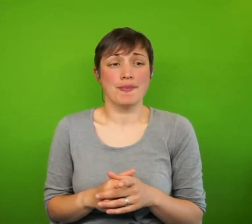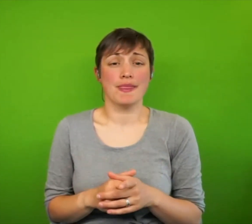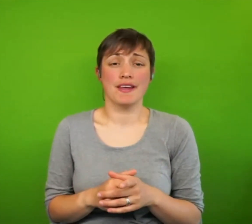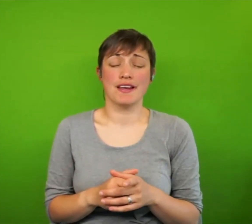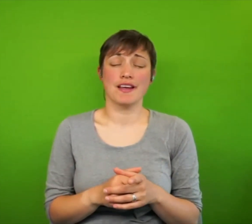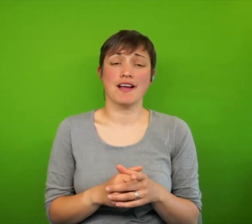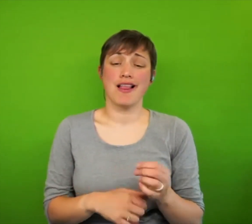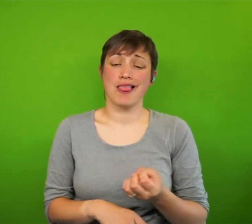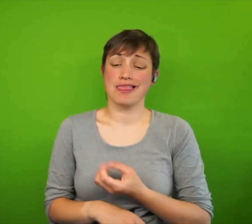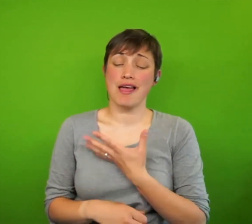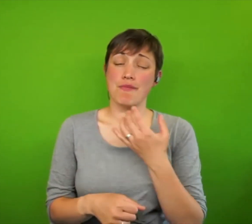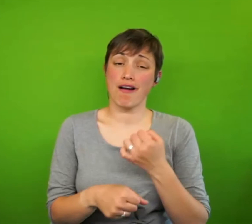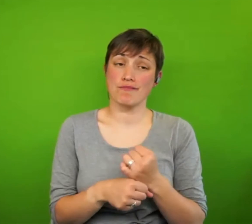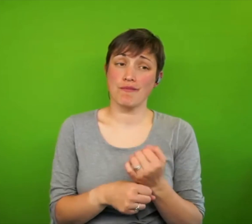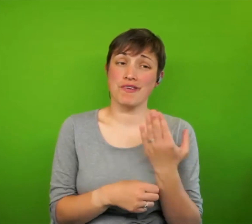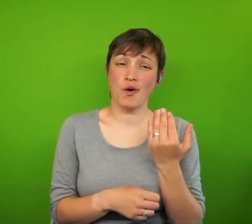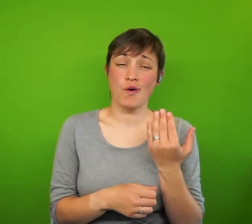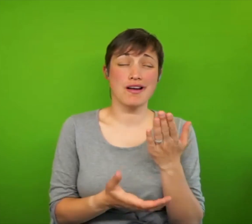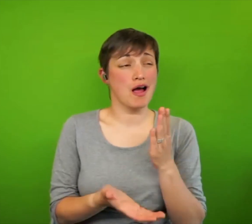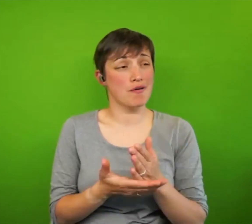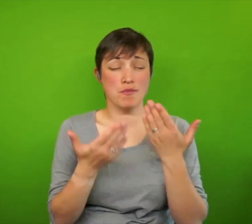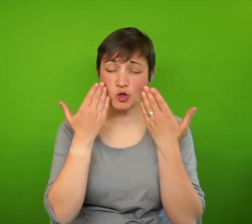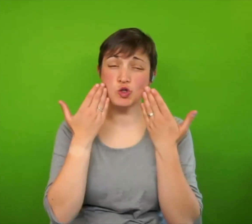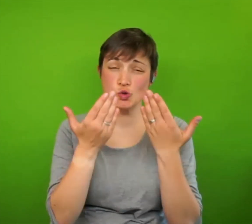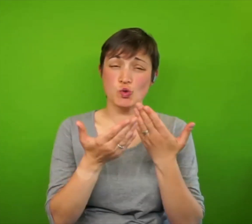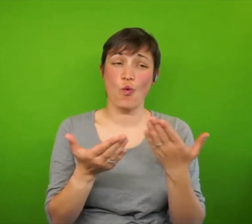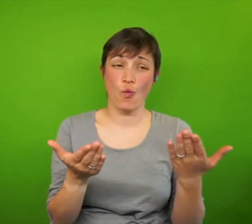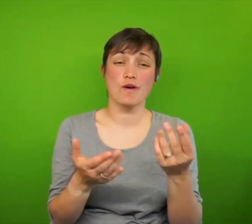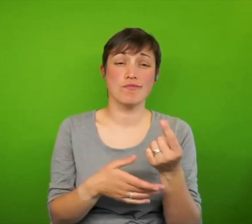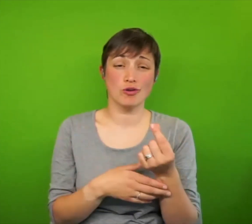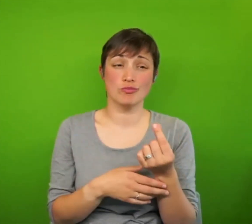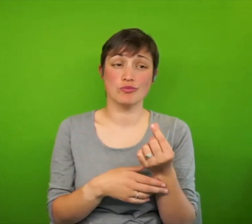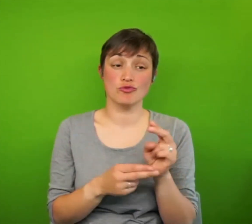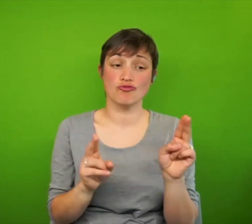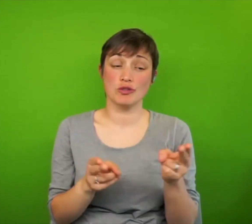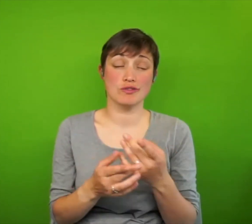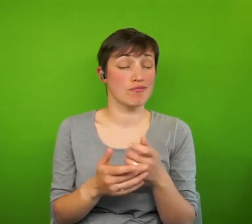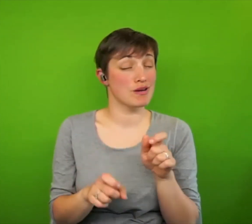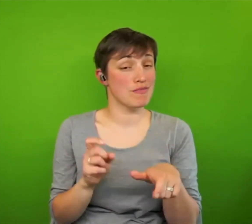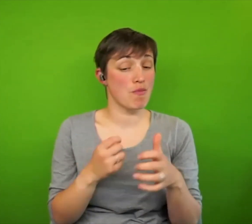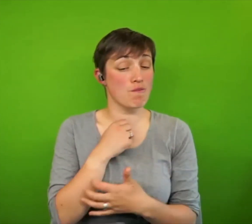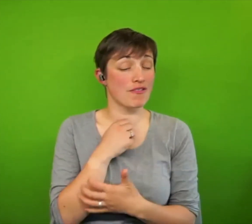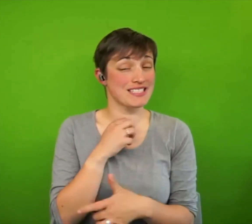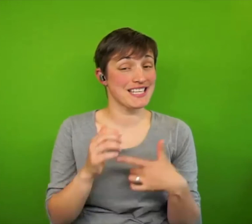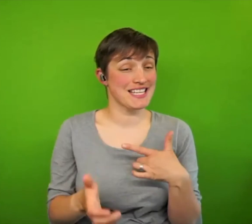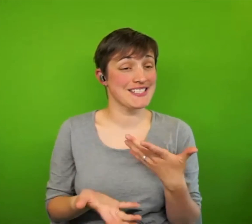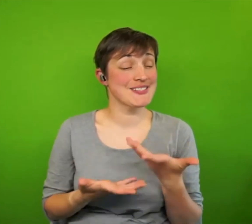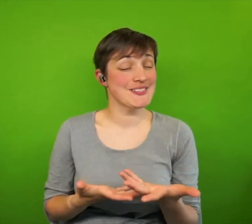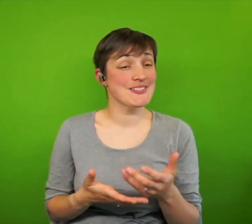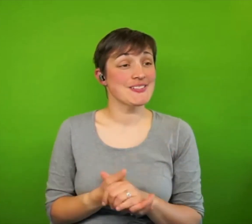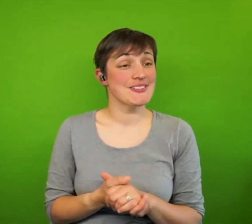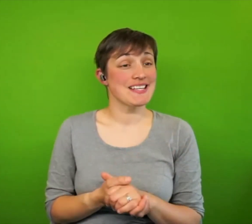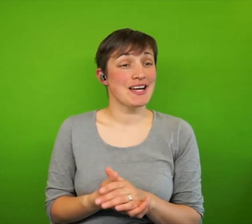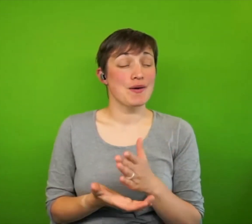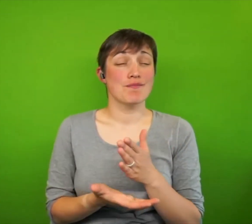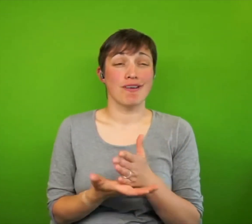did show that it's possible to reduce the number of people in poverty, mainly through the